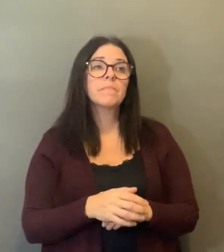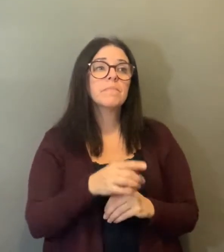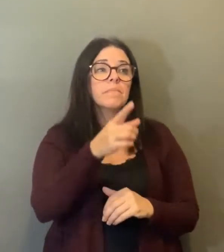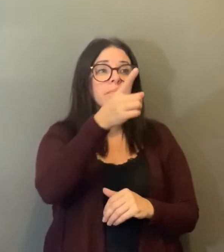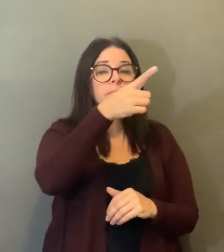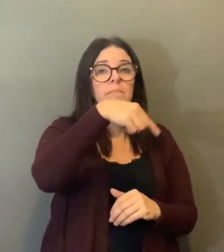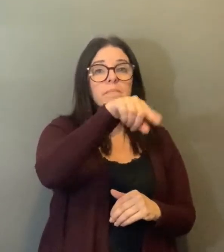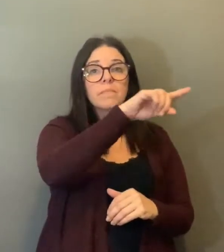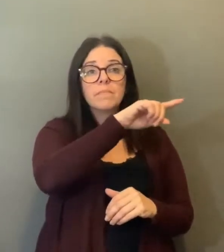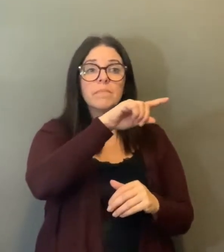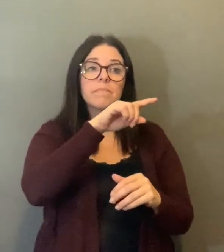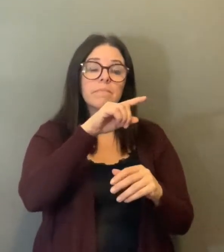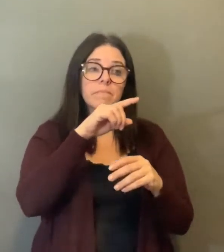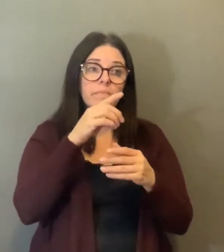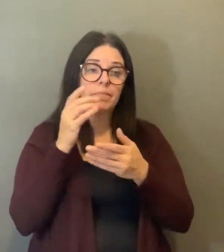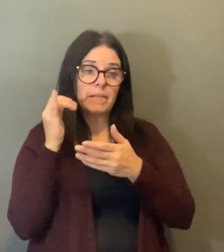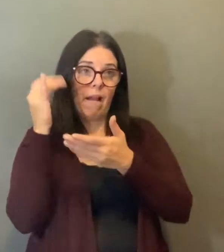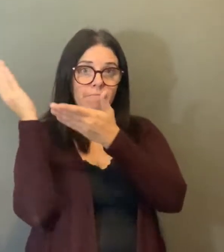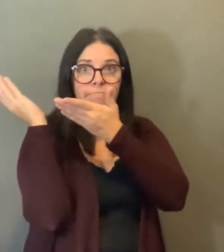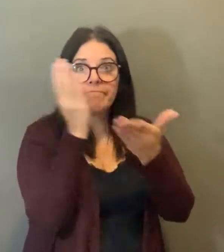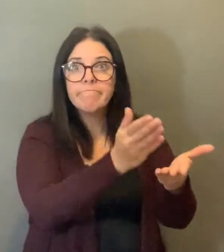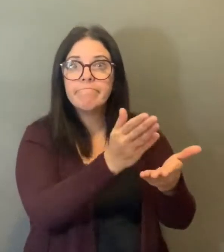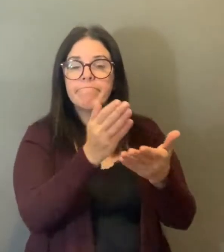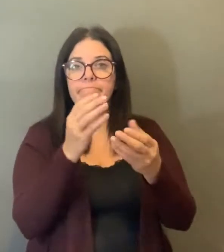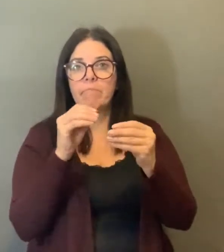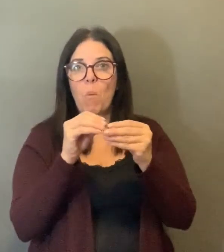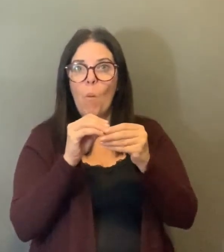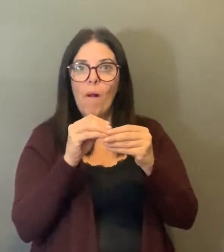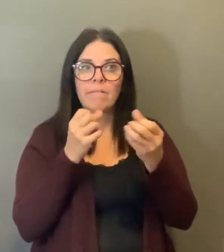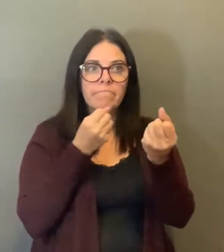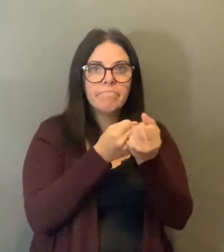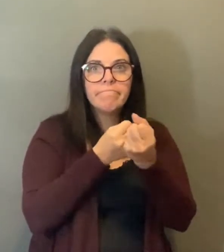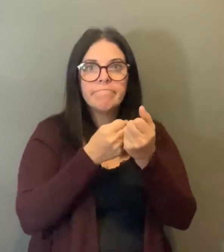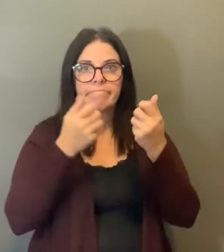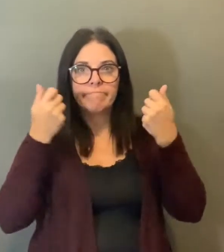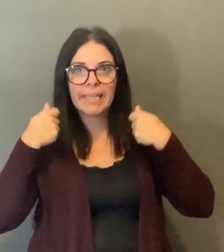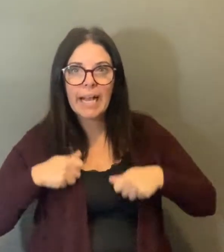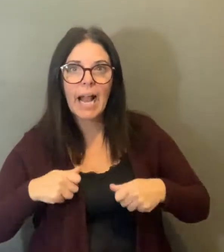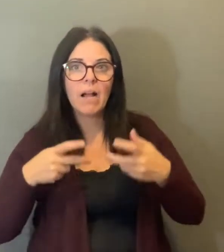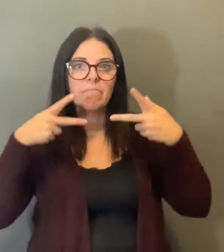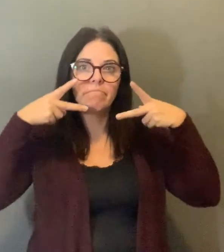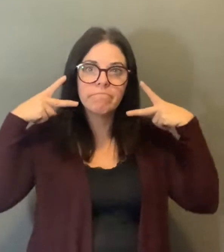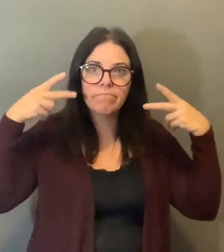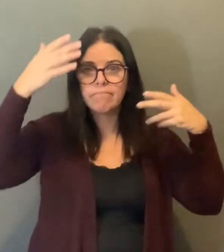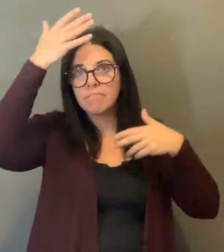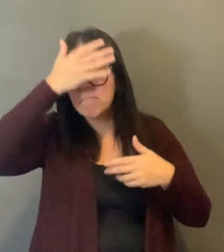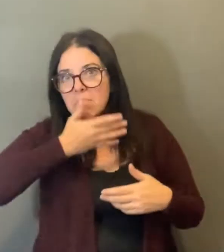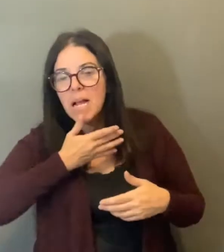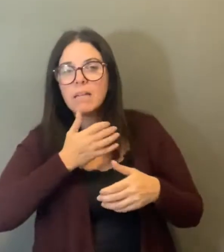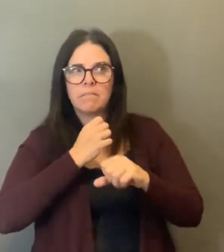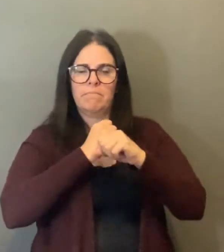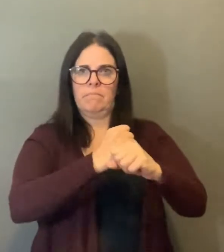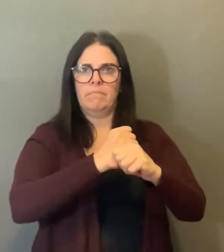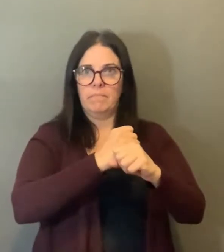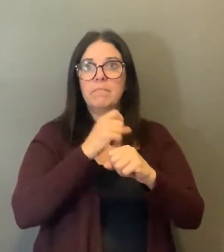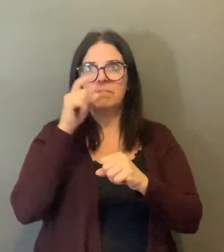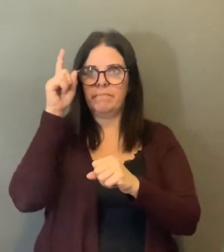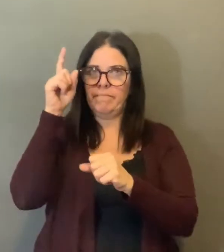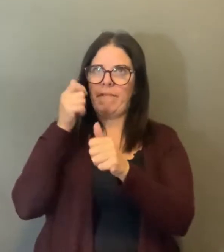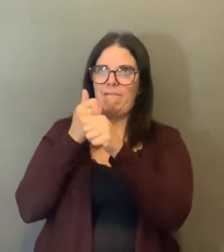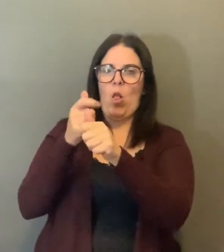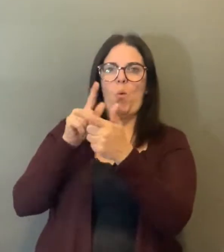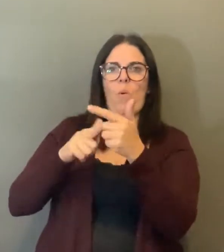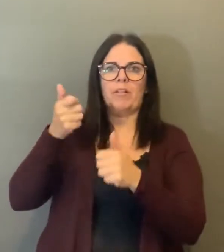Chief Medical Officer of Health and also locally. We hope that all these measures will help to contain these outbreaks in the long-term care home